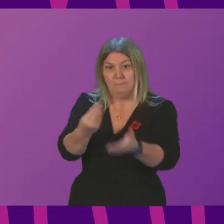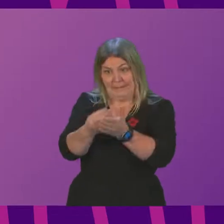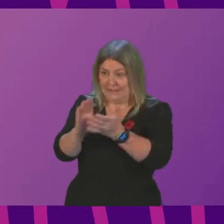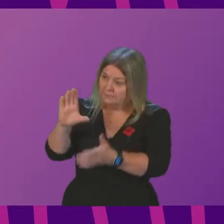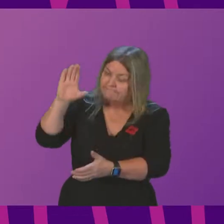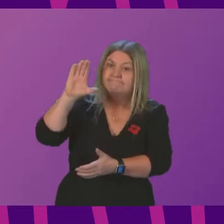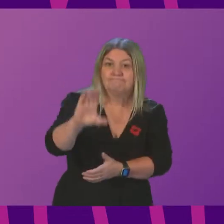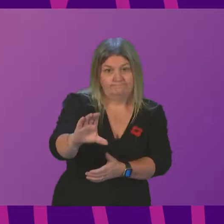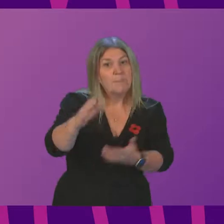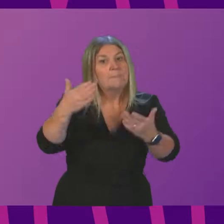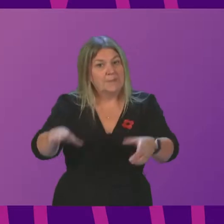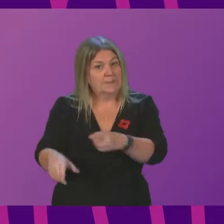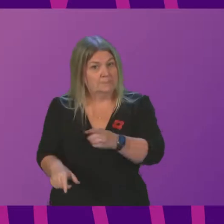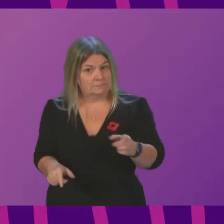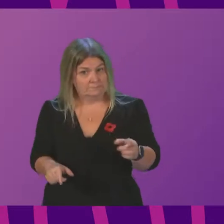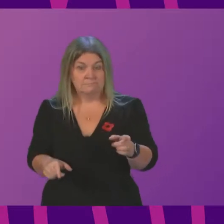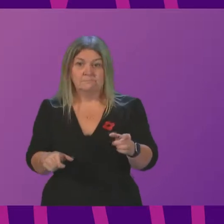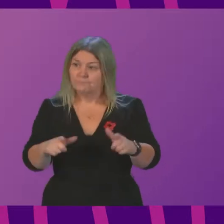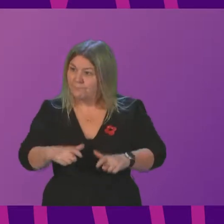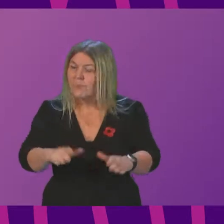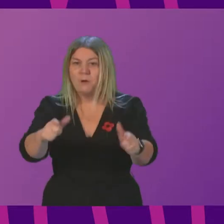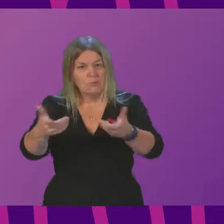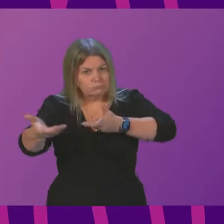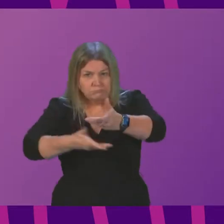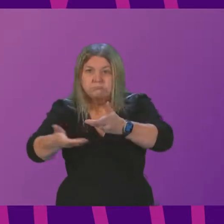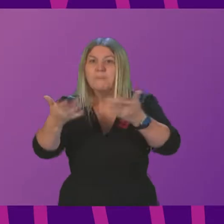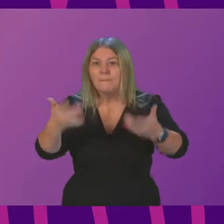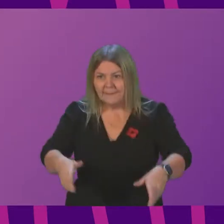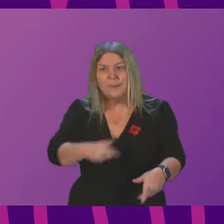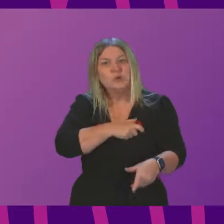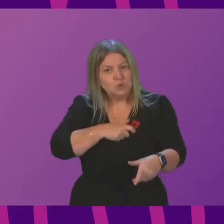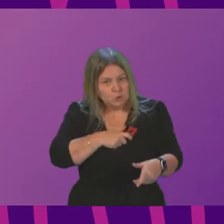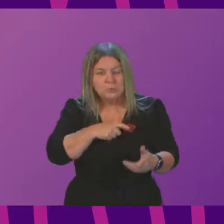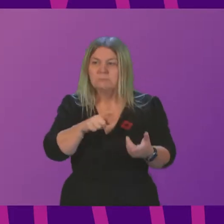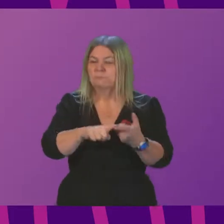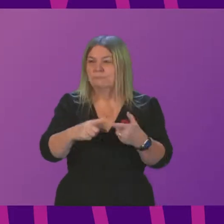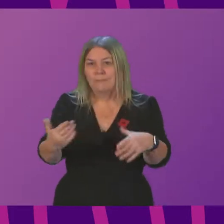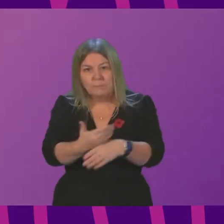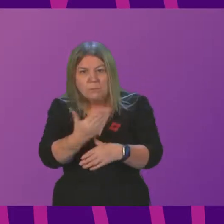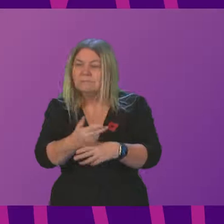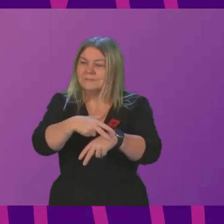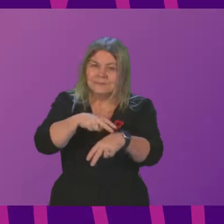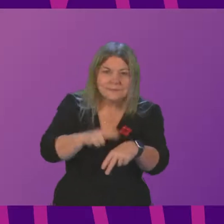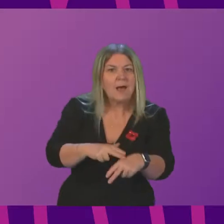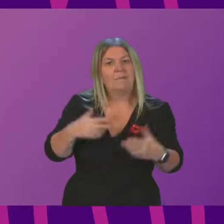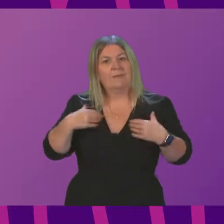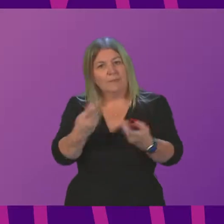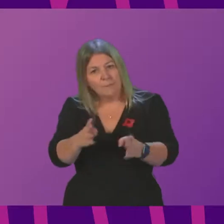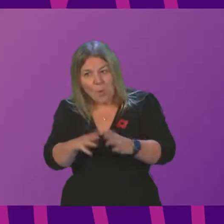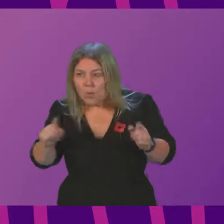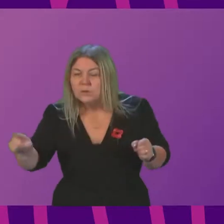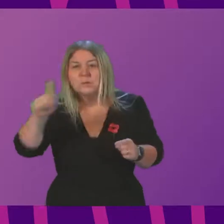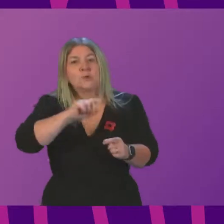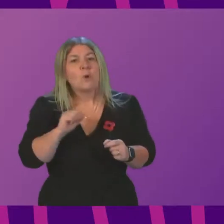made. We continue to engage in discussion with trade unions, with employees, with health boards, with the ambulance